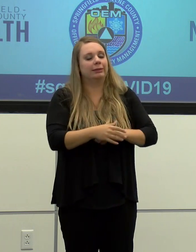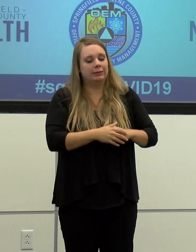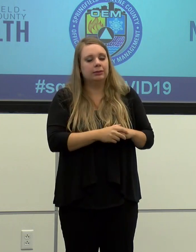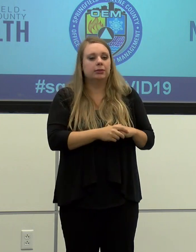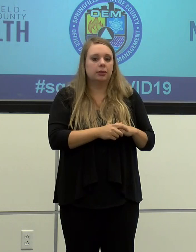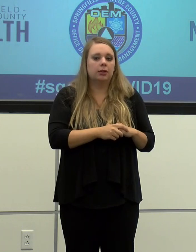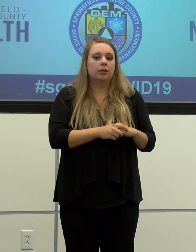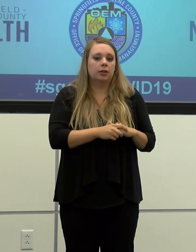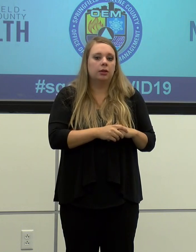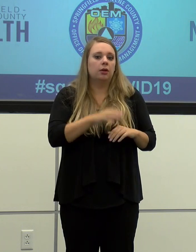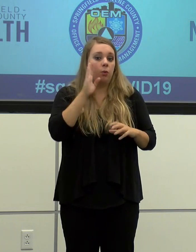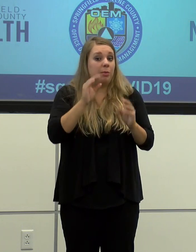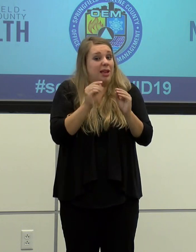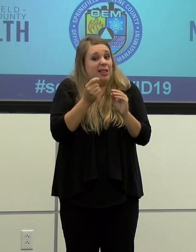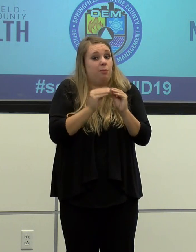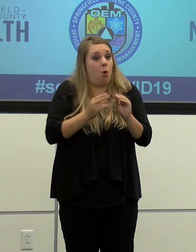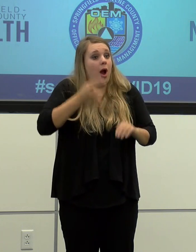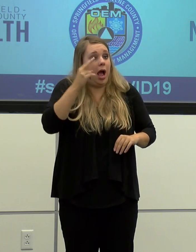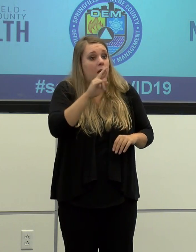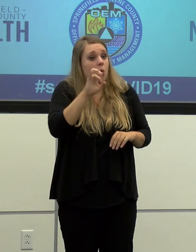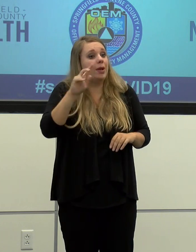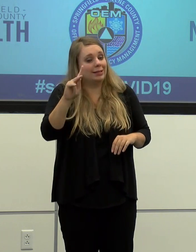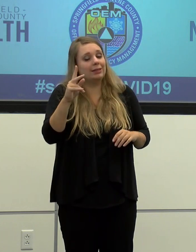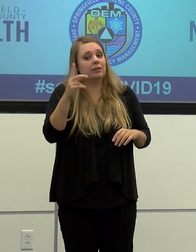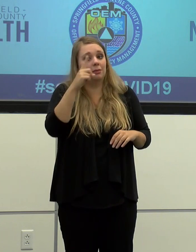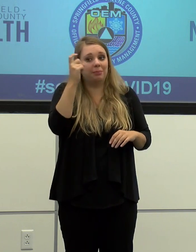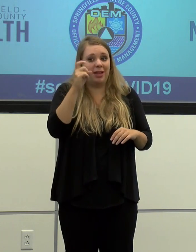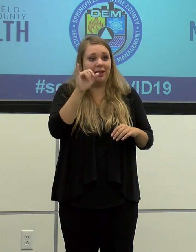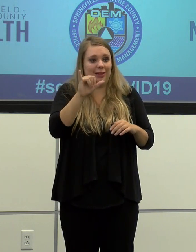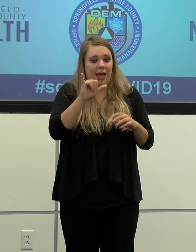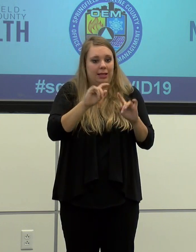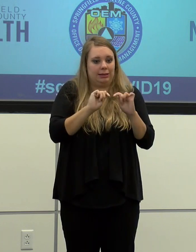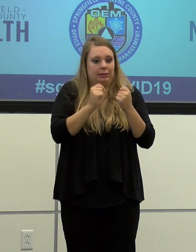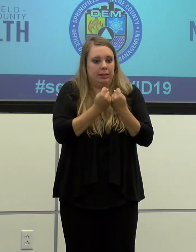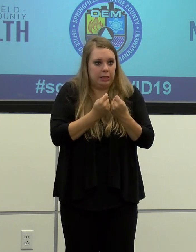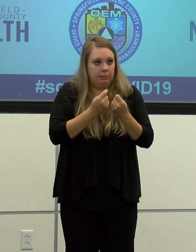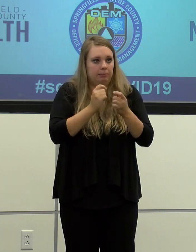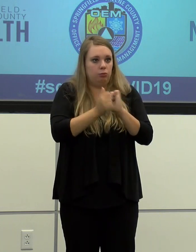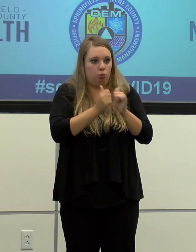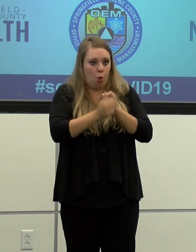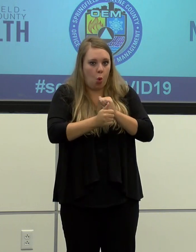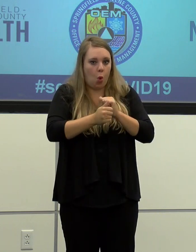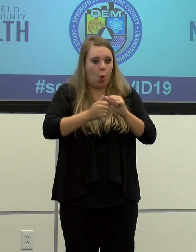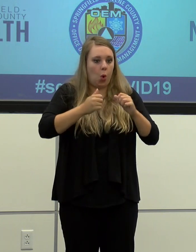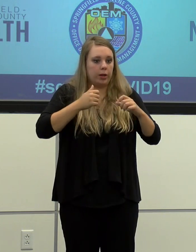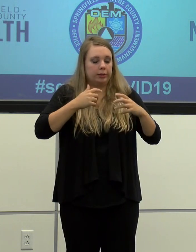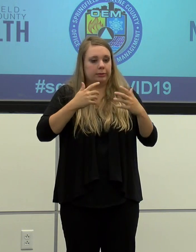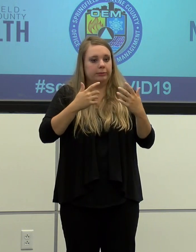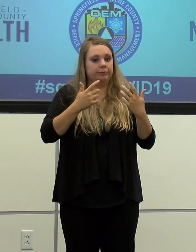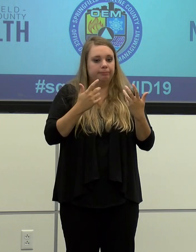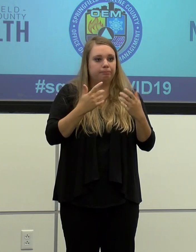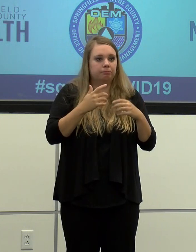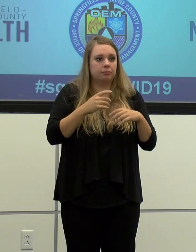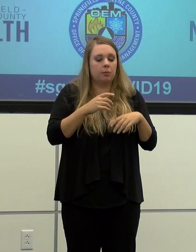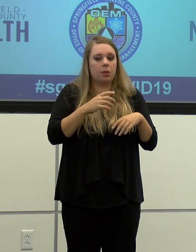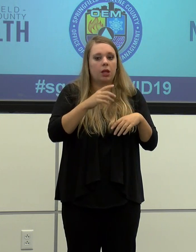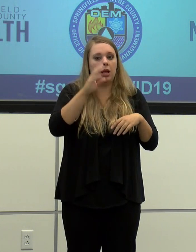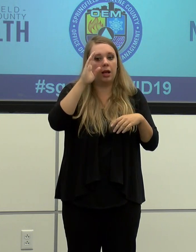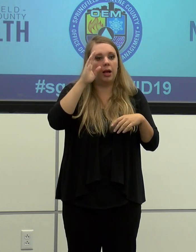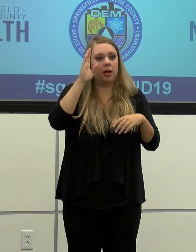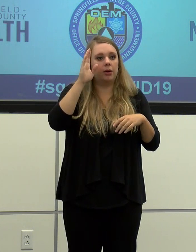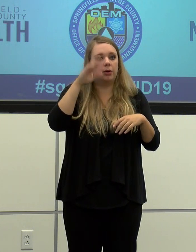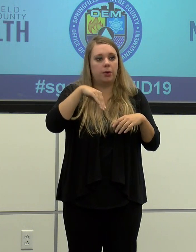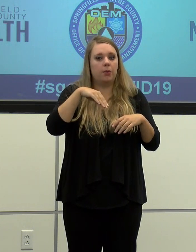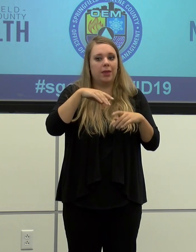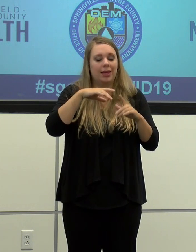uh, you know, higher risk because they are, uh, contact sports. Uh, so, you know, I know that, uh, the, the